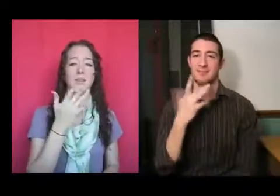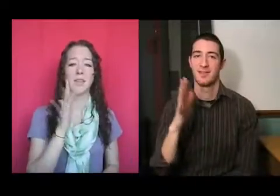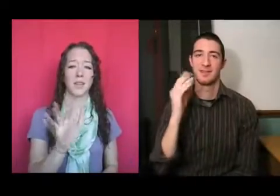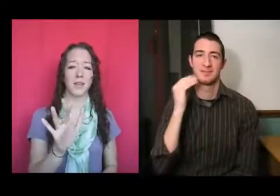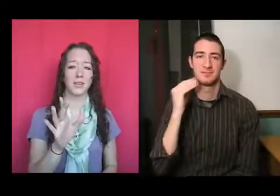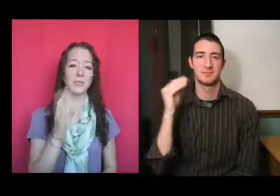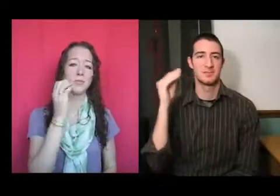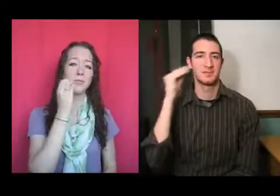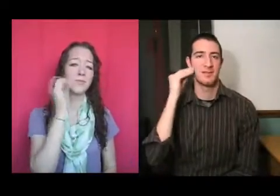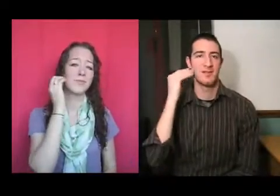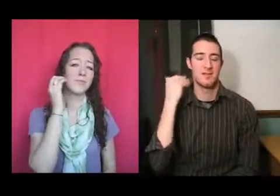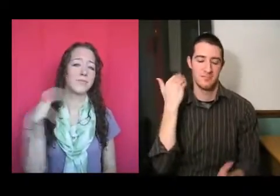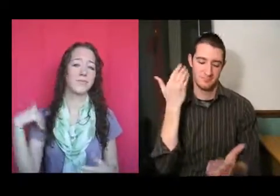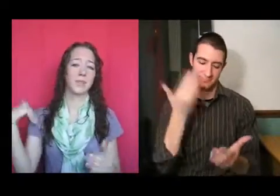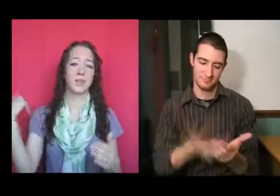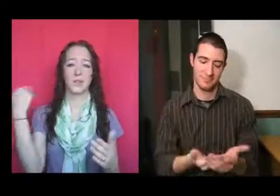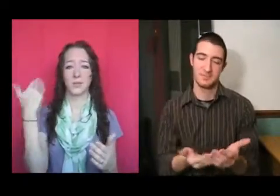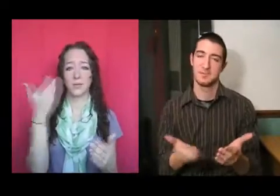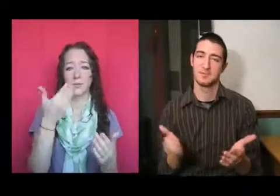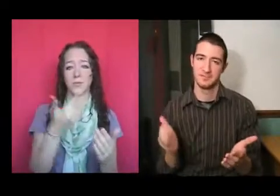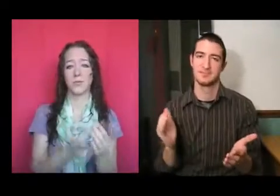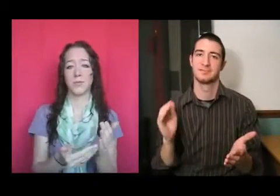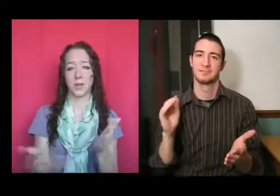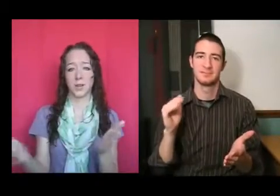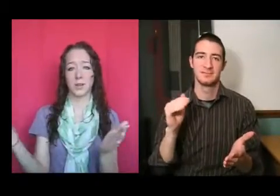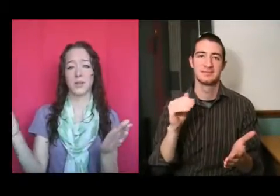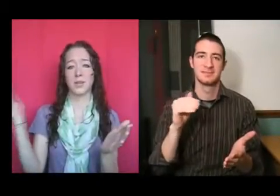Lucky to be coming home again.